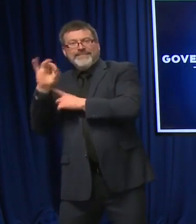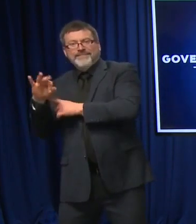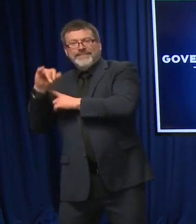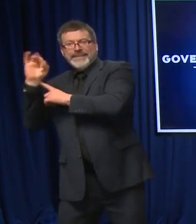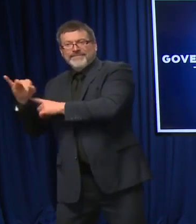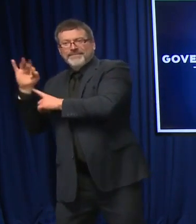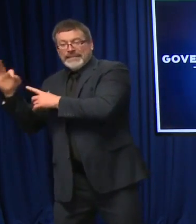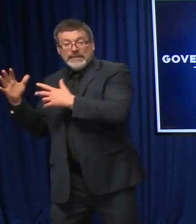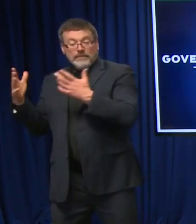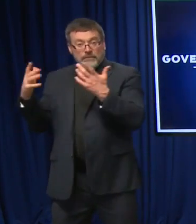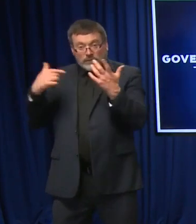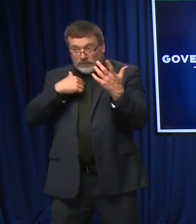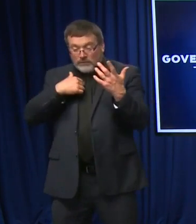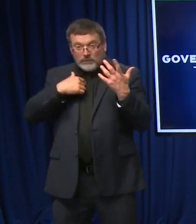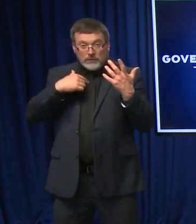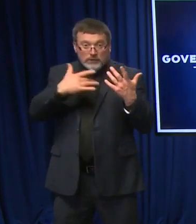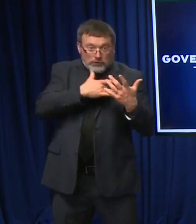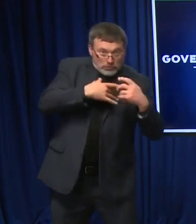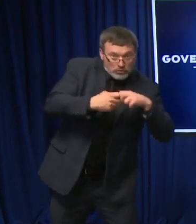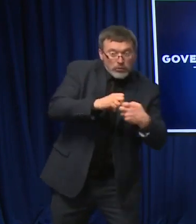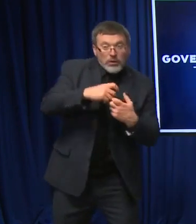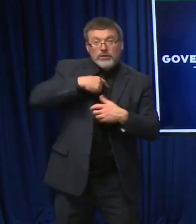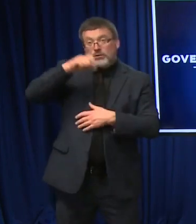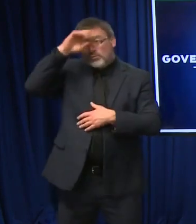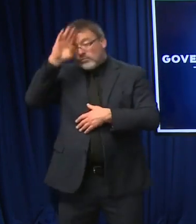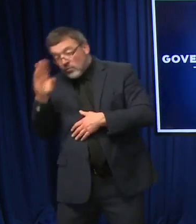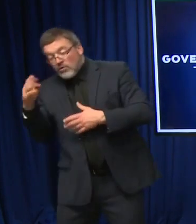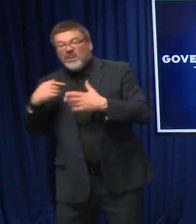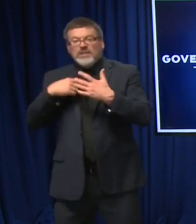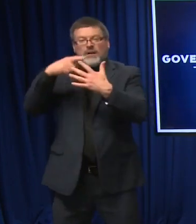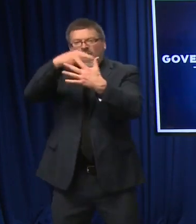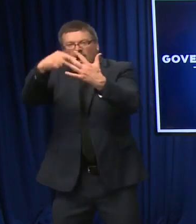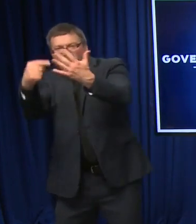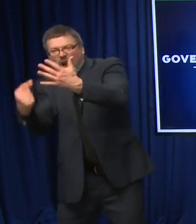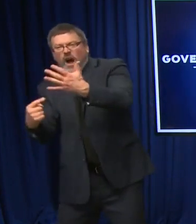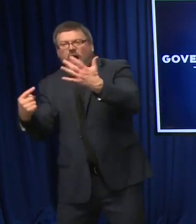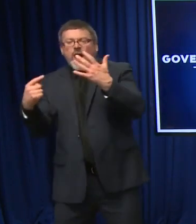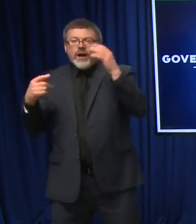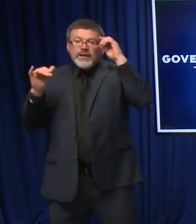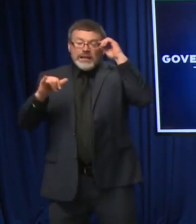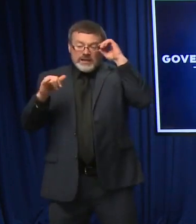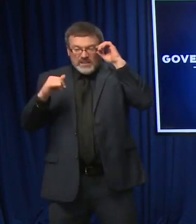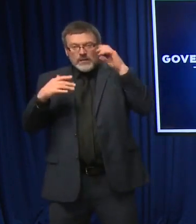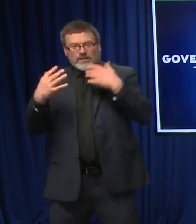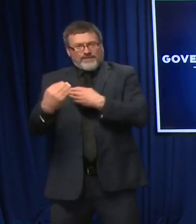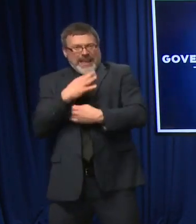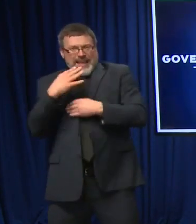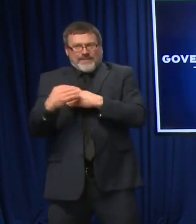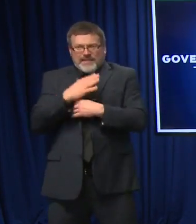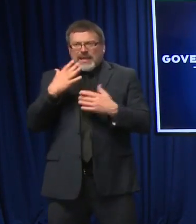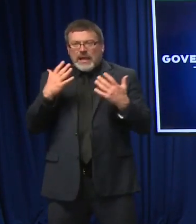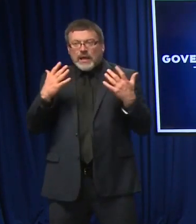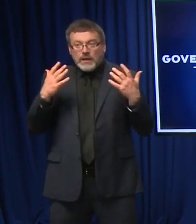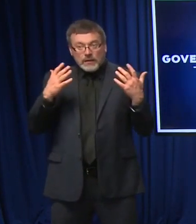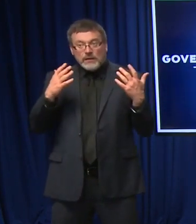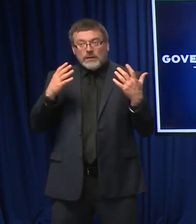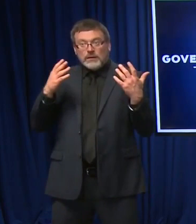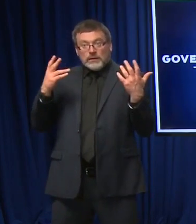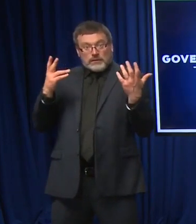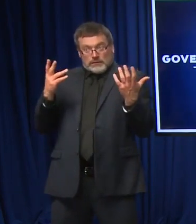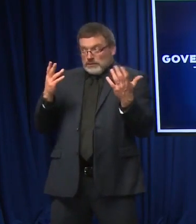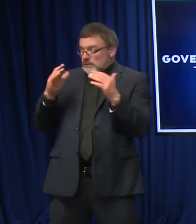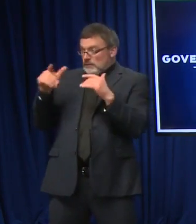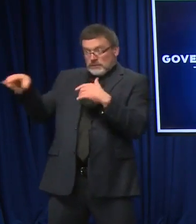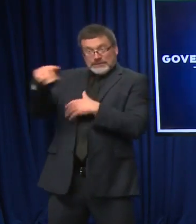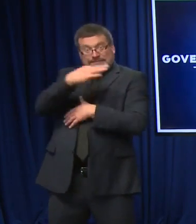Are they going to get emergency care right away? What if you know someone that's having potential heart murmurs or trouble? Are they going to get the care that they need? Right now,